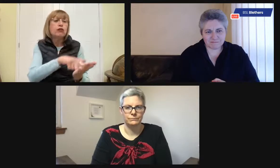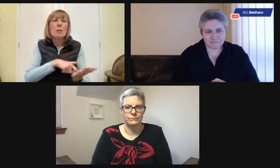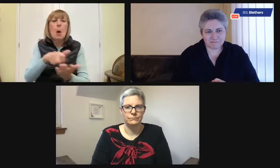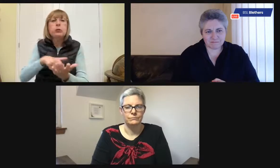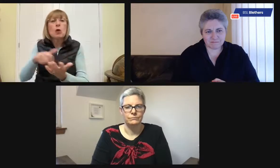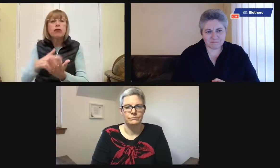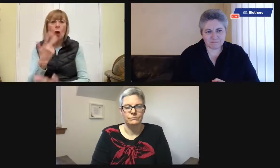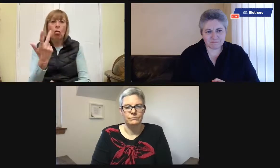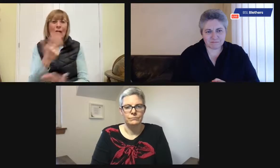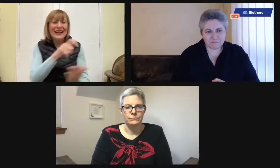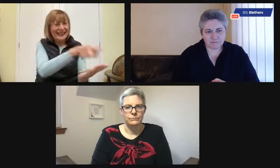together.